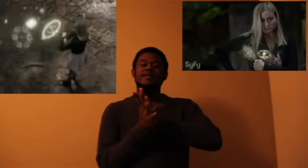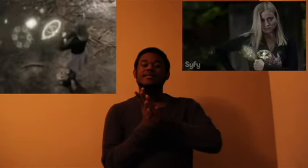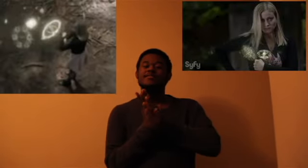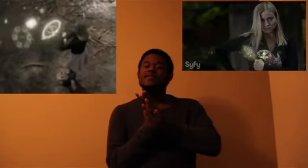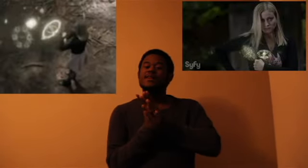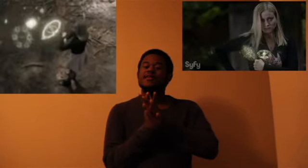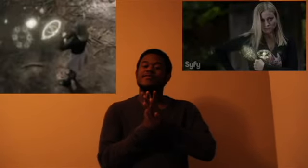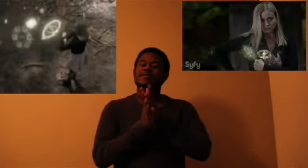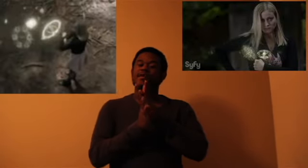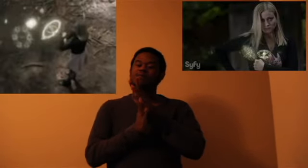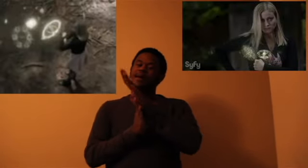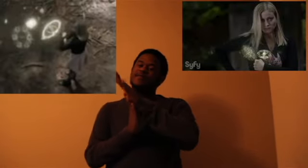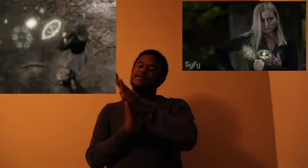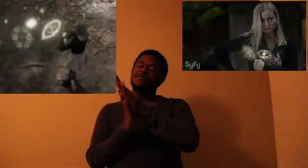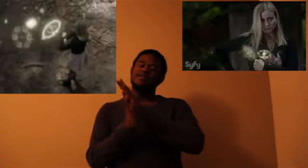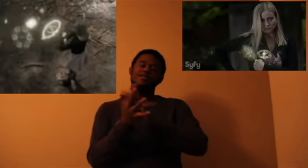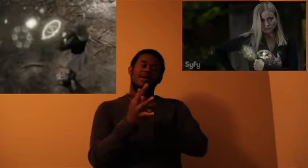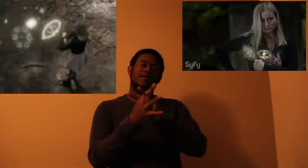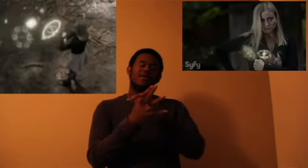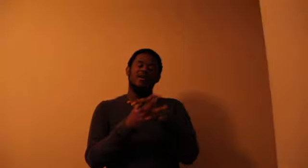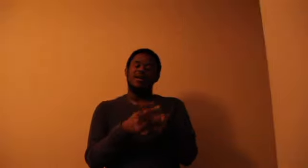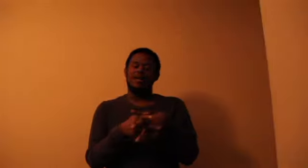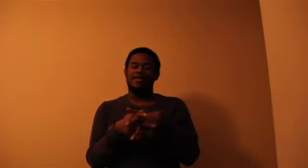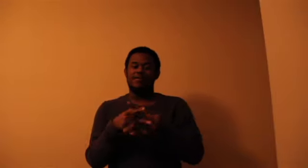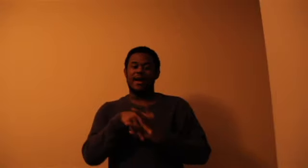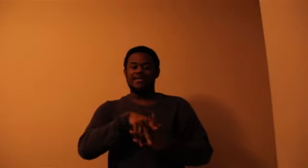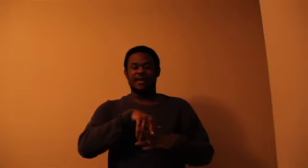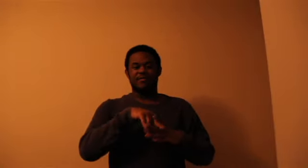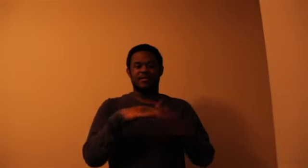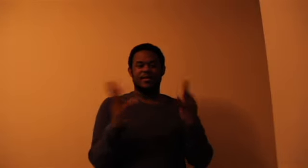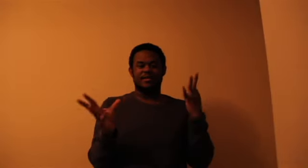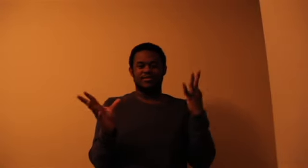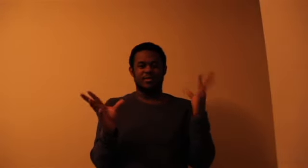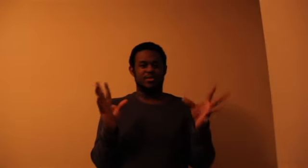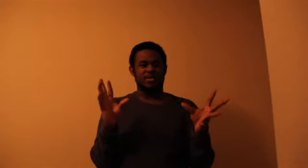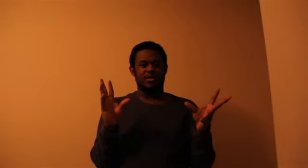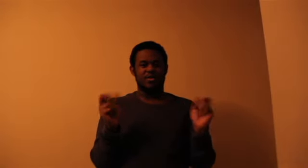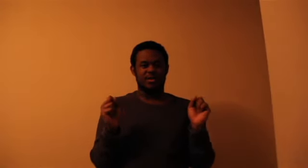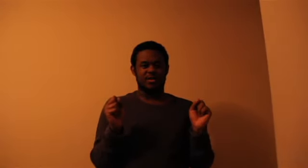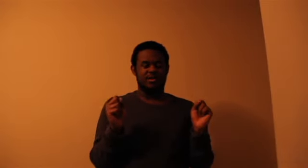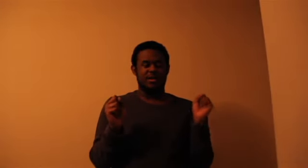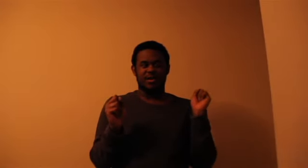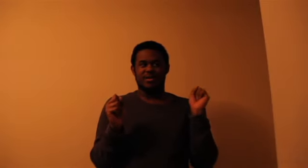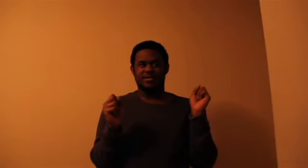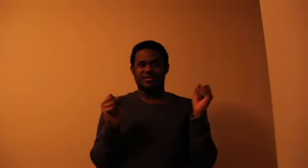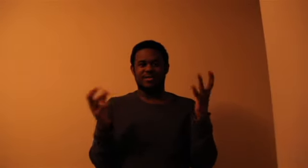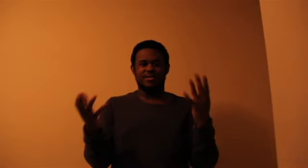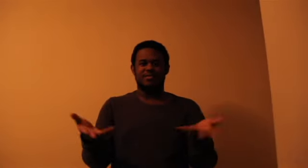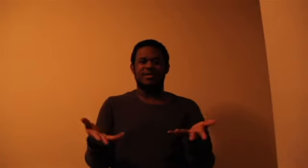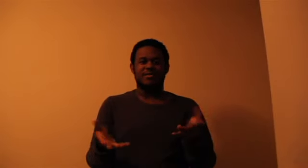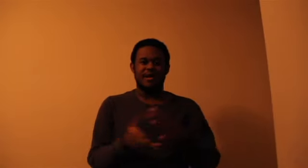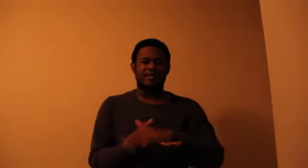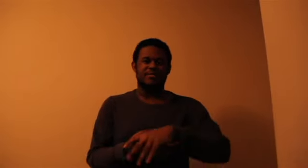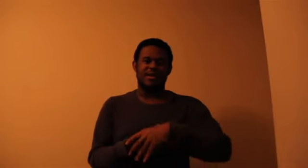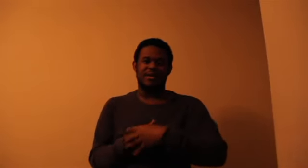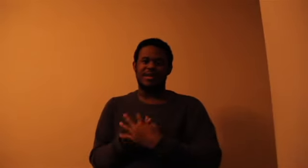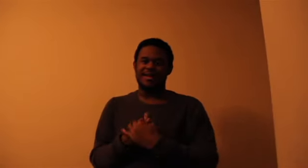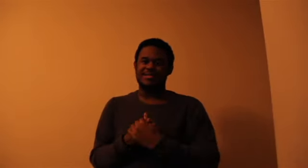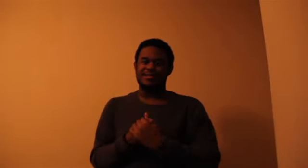video from one of my viewers so if you guys have requests from the show then still just leave them in comments below and I'll get to